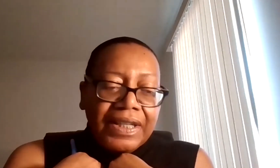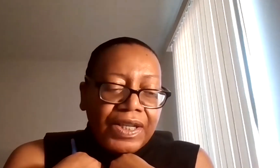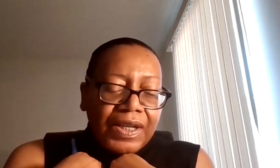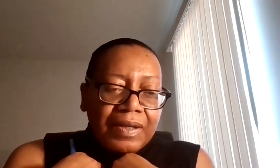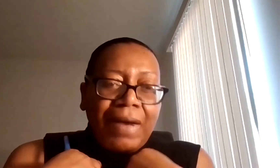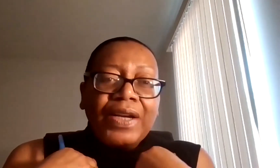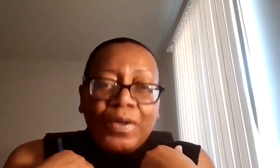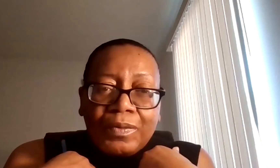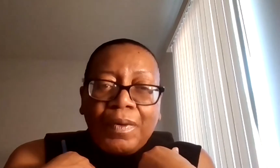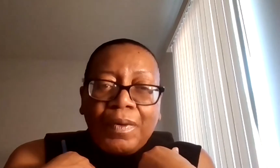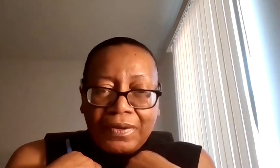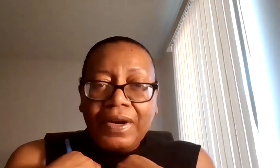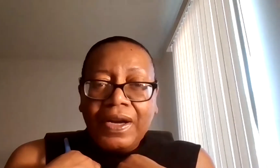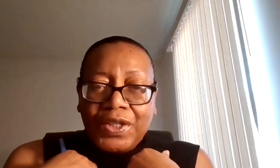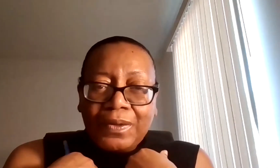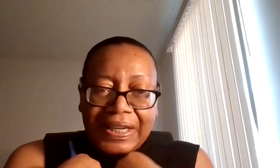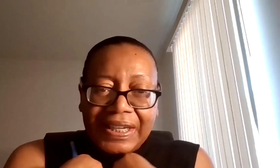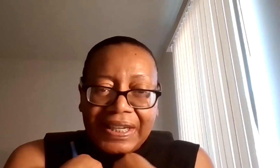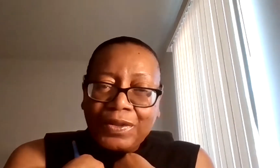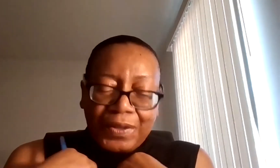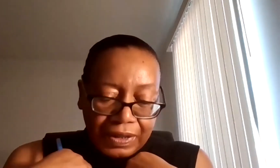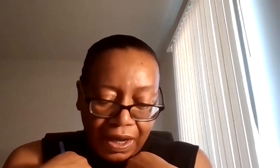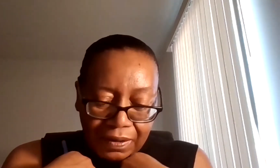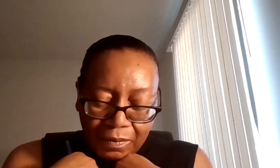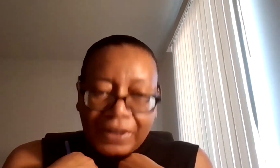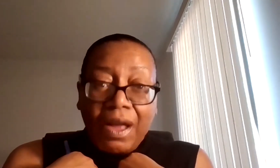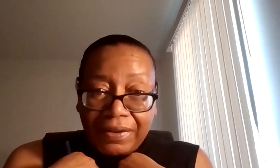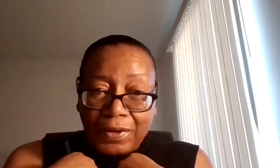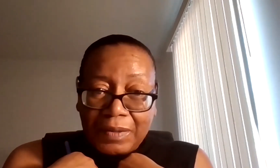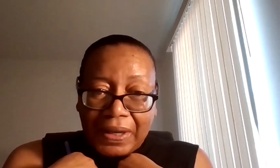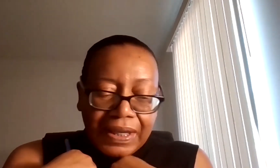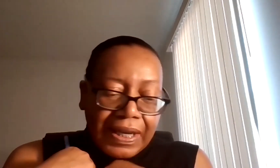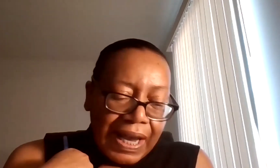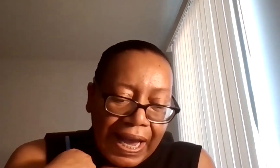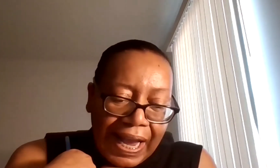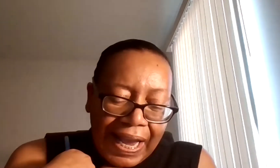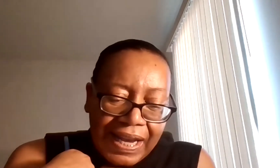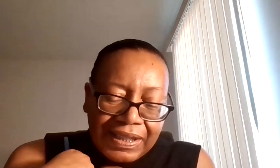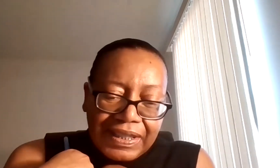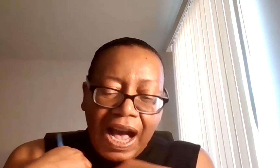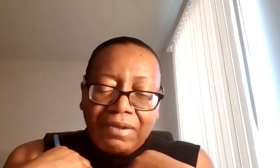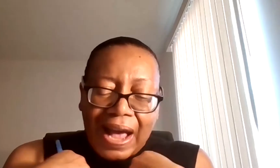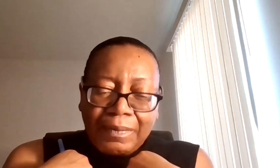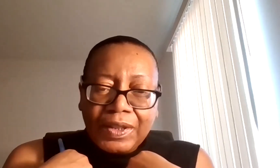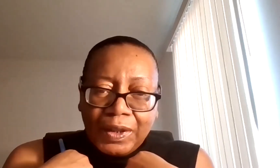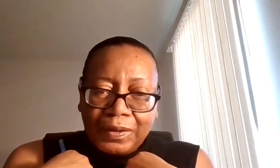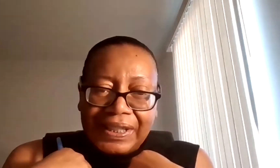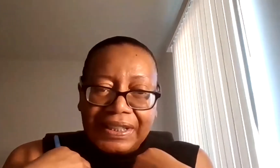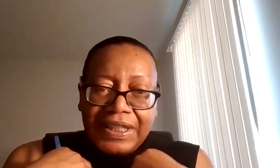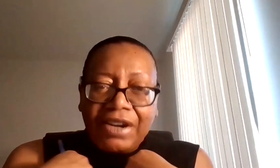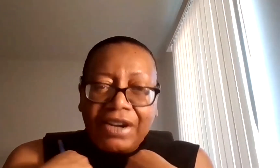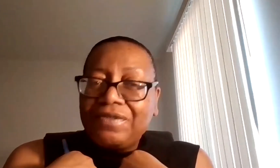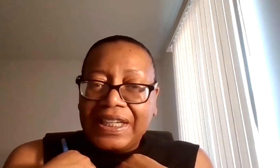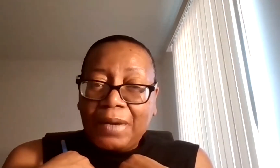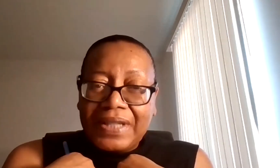my, my own personal two encounters, uh, with law enforcement. And how absolutely